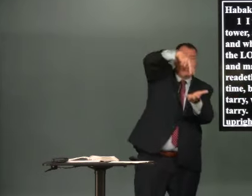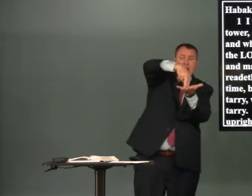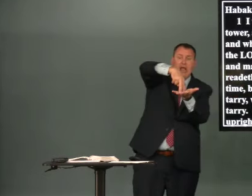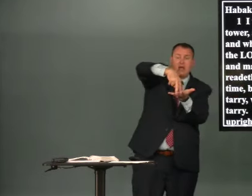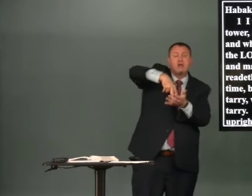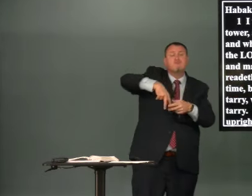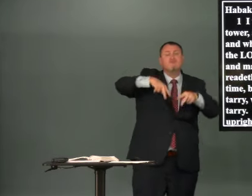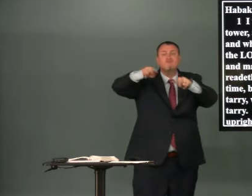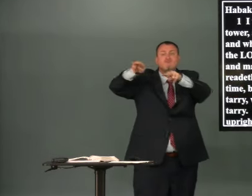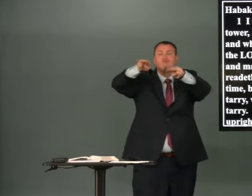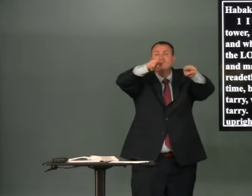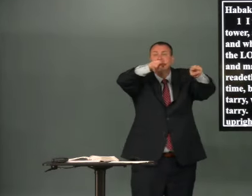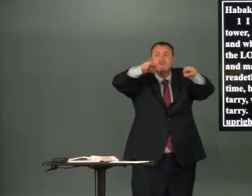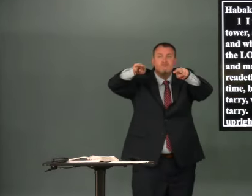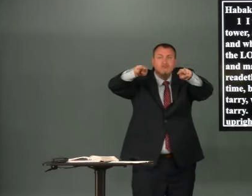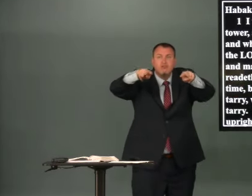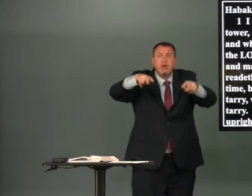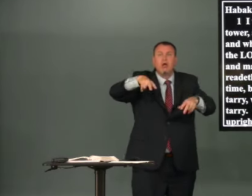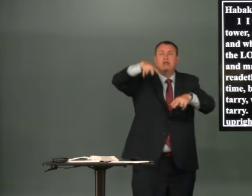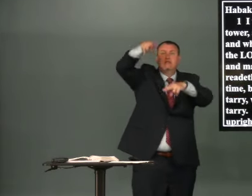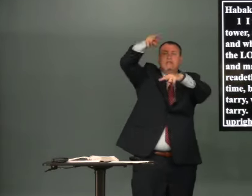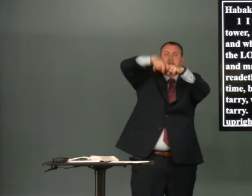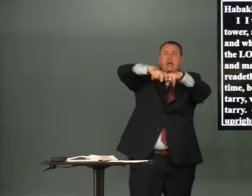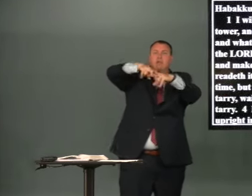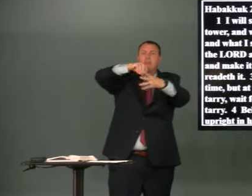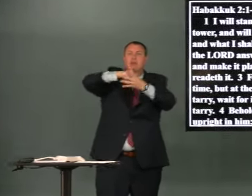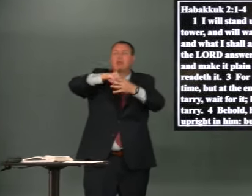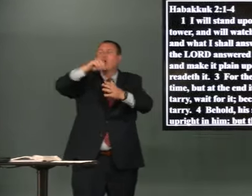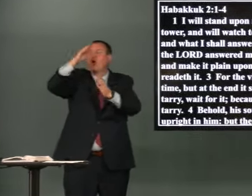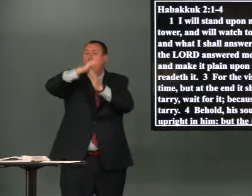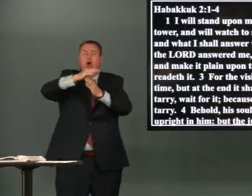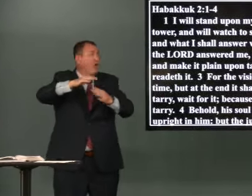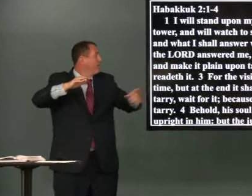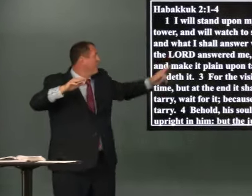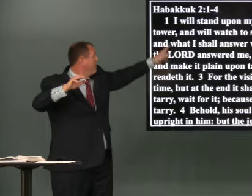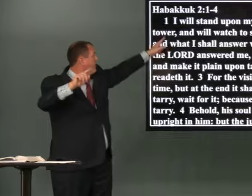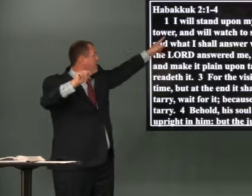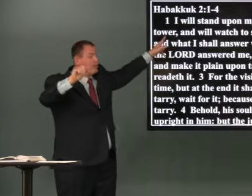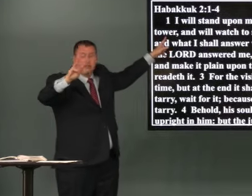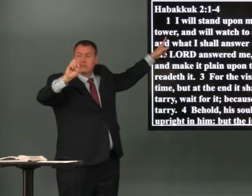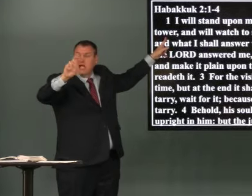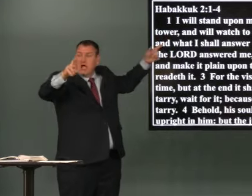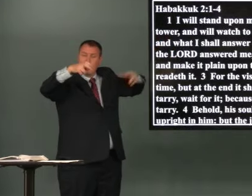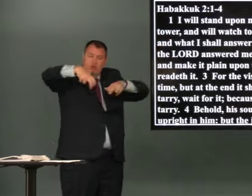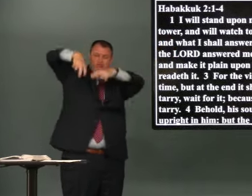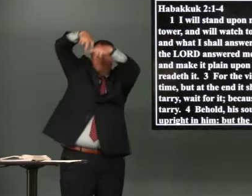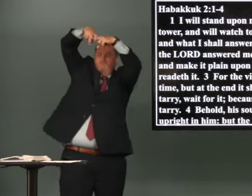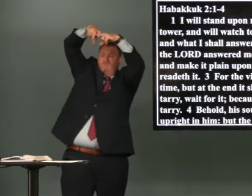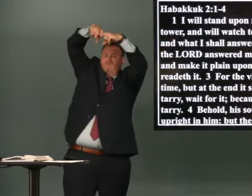and he says I will stand on my watch and set me on the tower